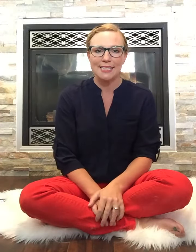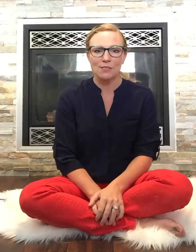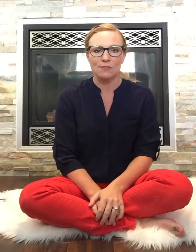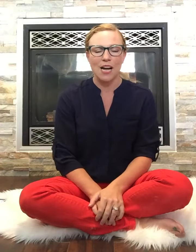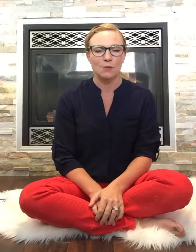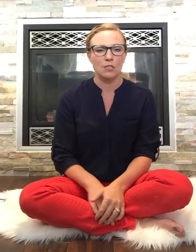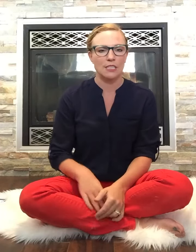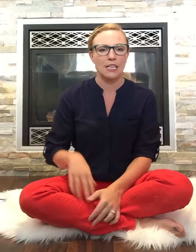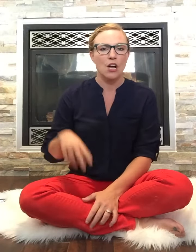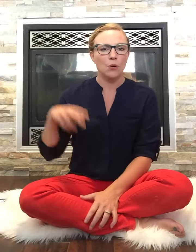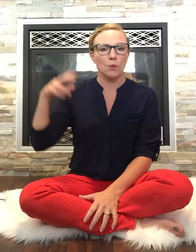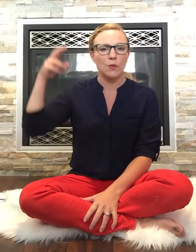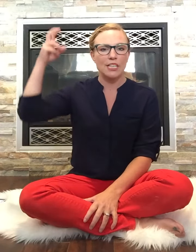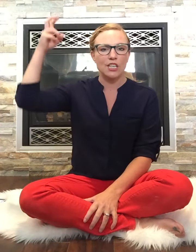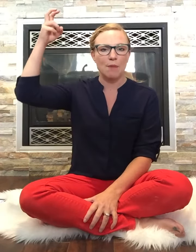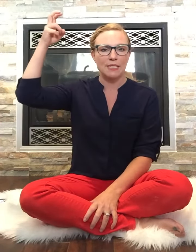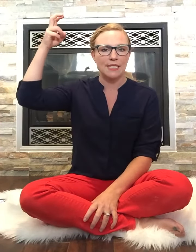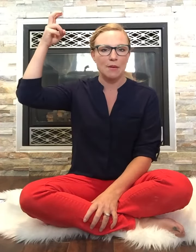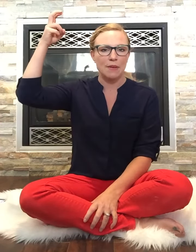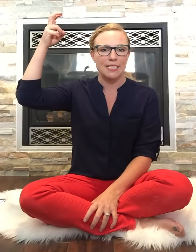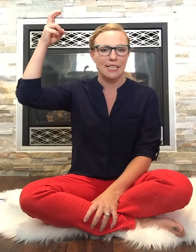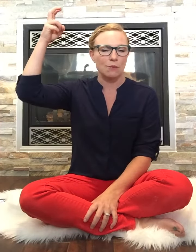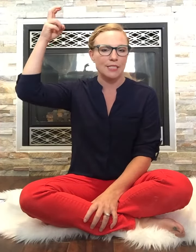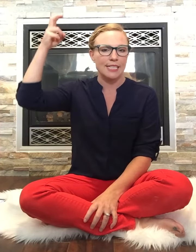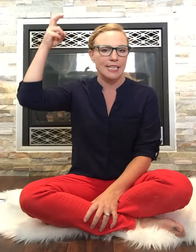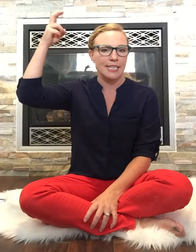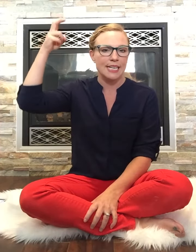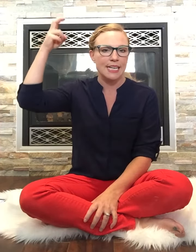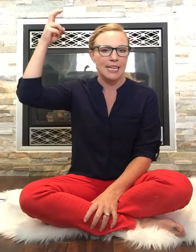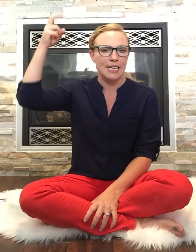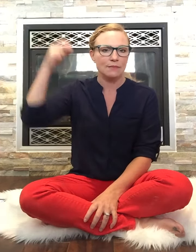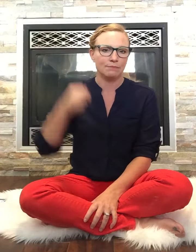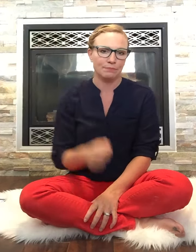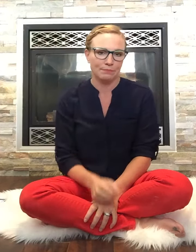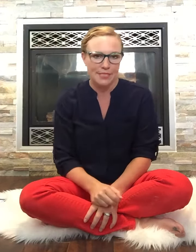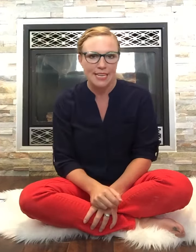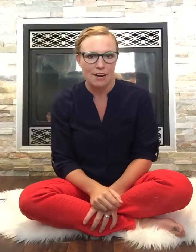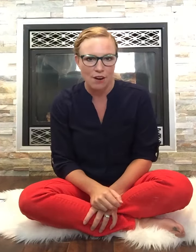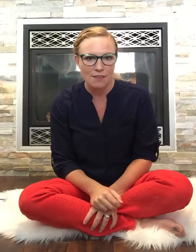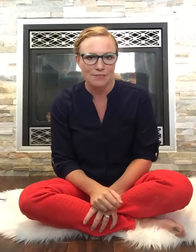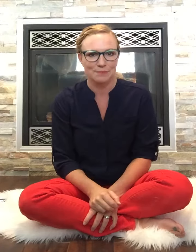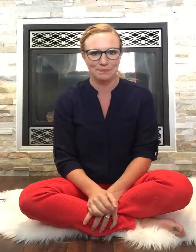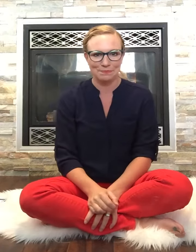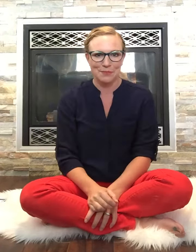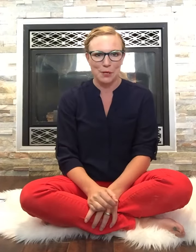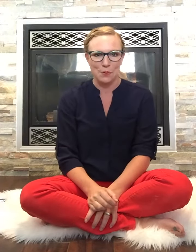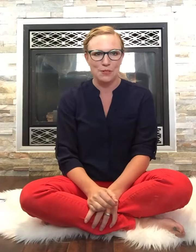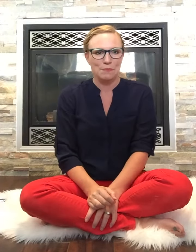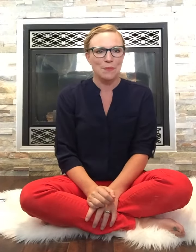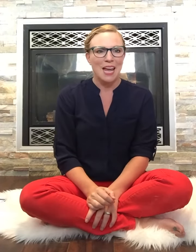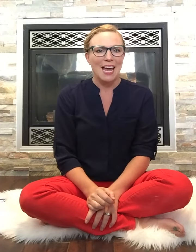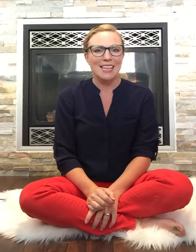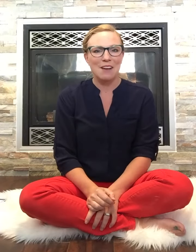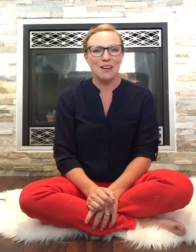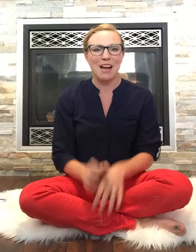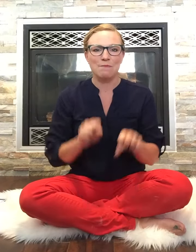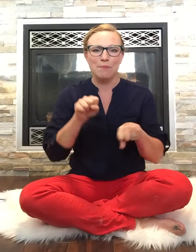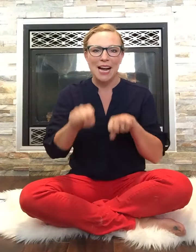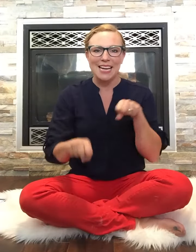so for us we're gonna reach up and sign bus like we're ding ding to get off cute then we have bike